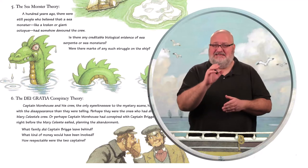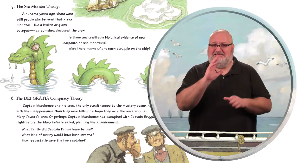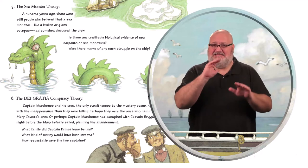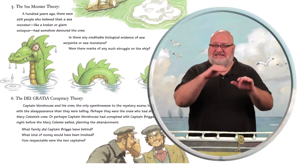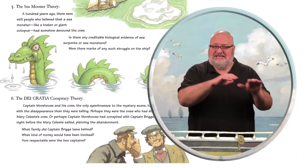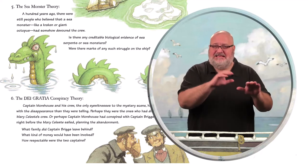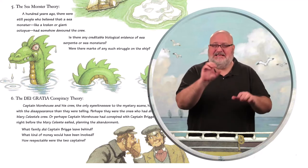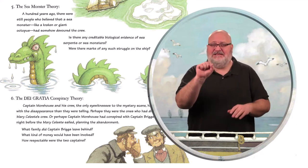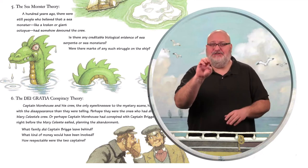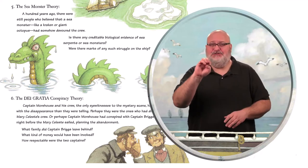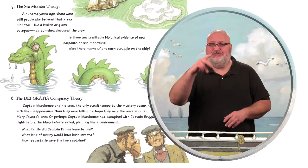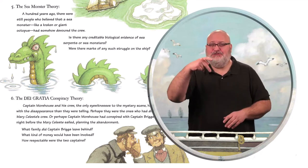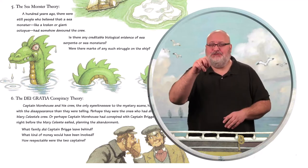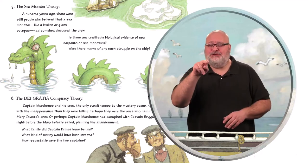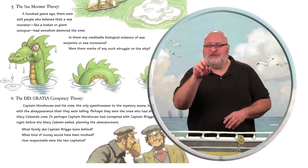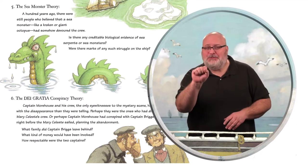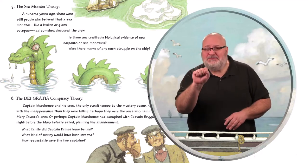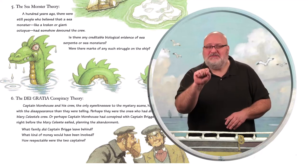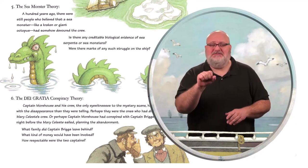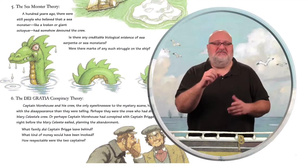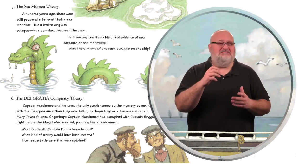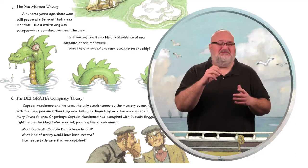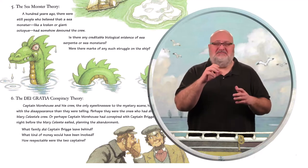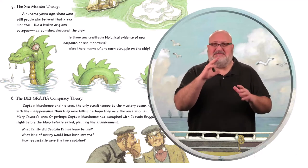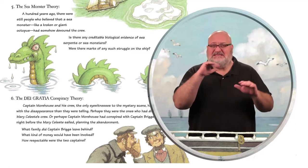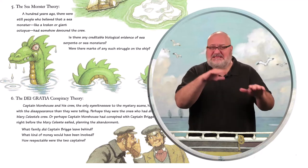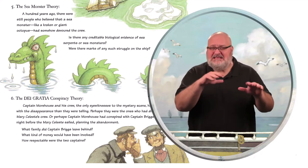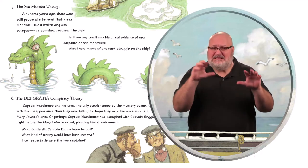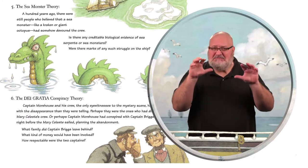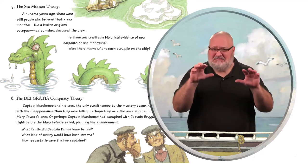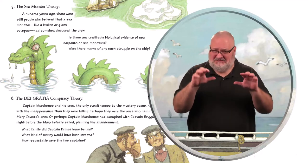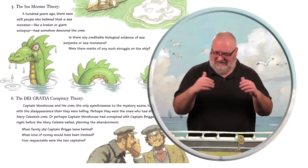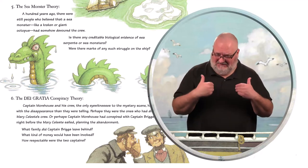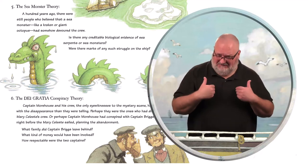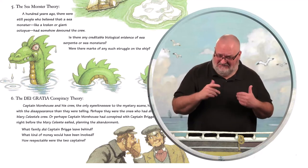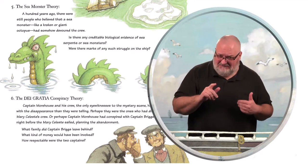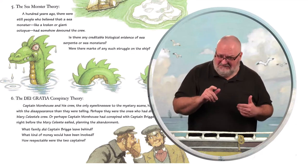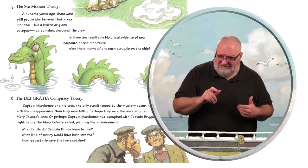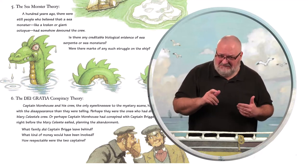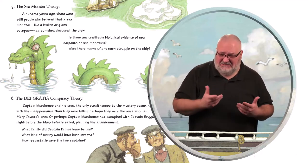Is there any credible biological evidence of sea serpents or sea monsters?